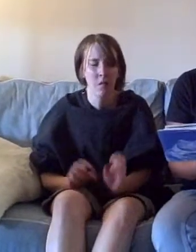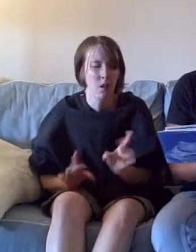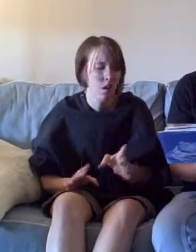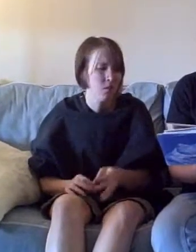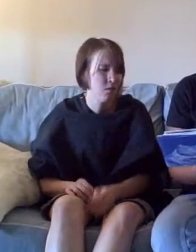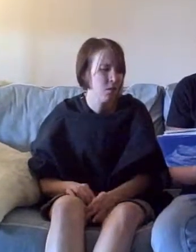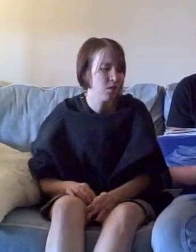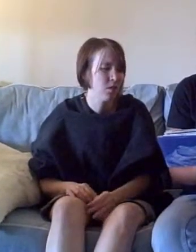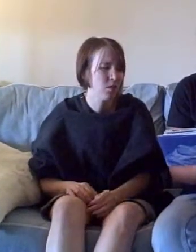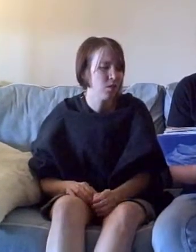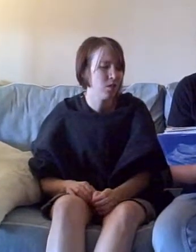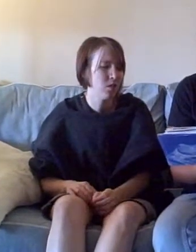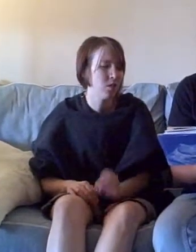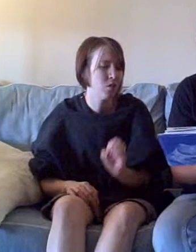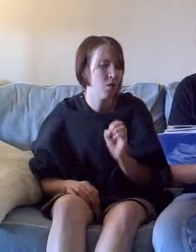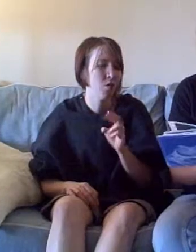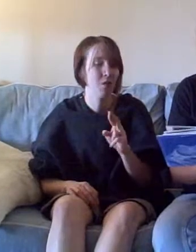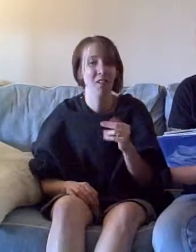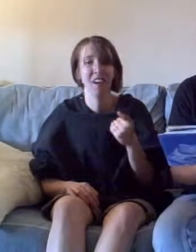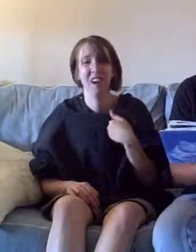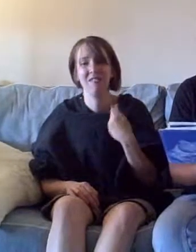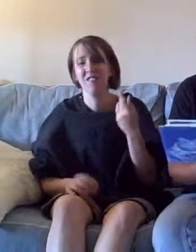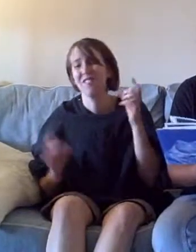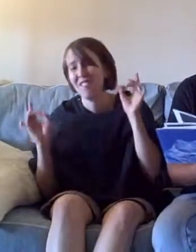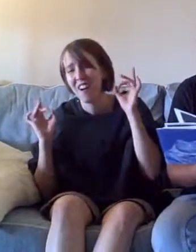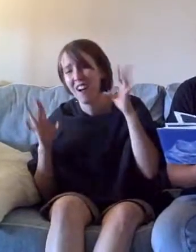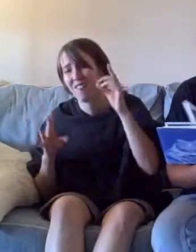Or just have a plain, bad hair day.